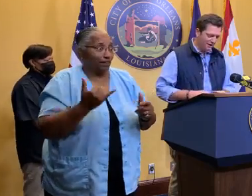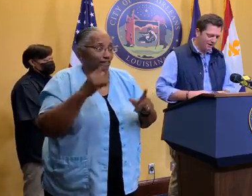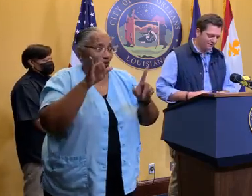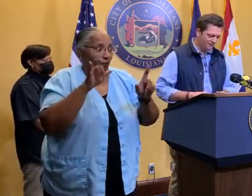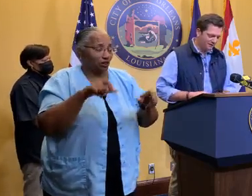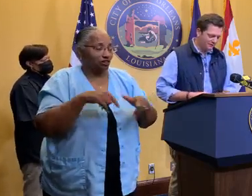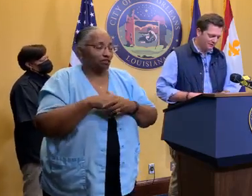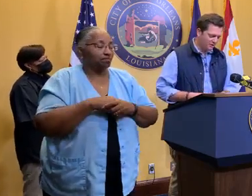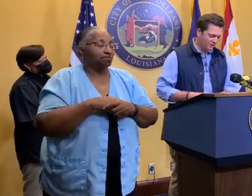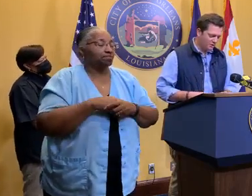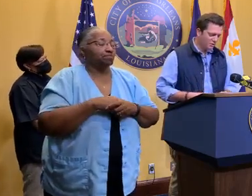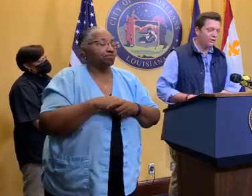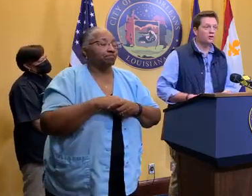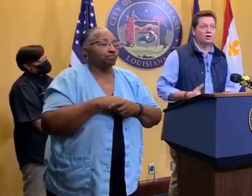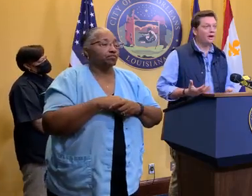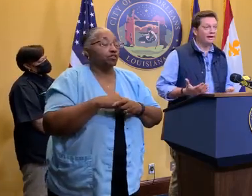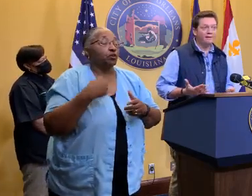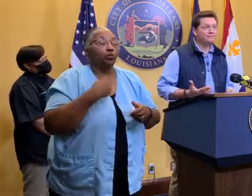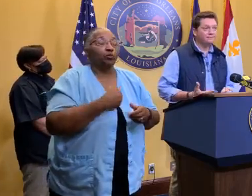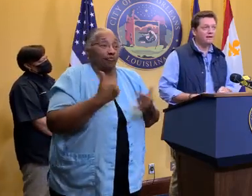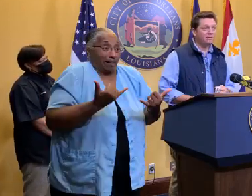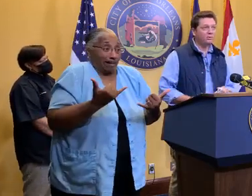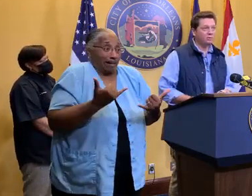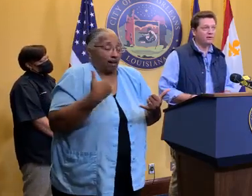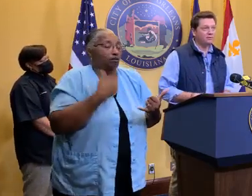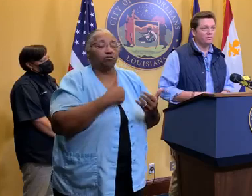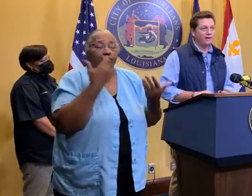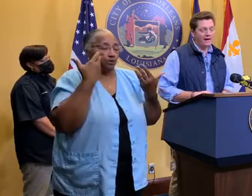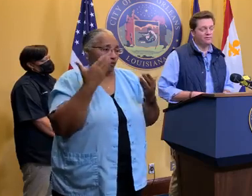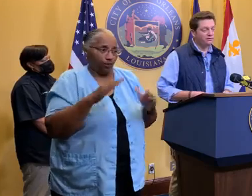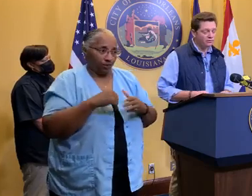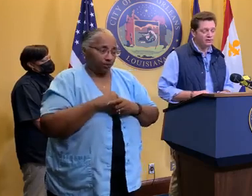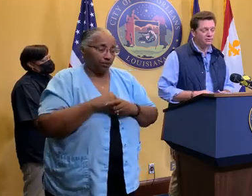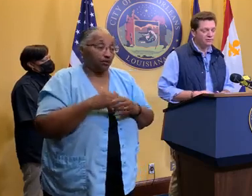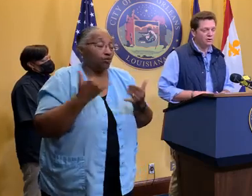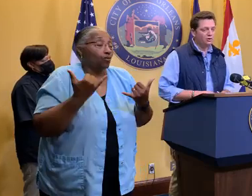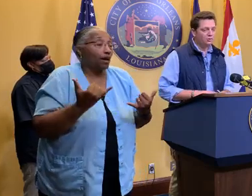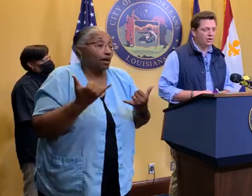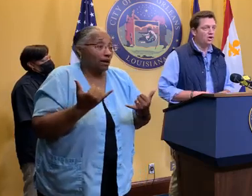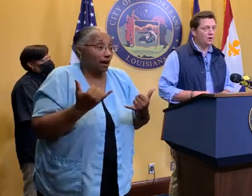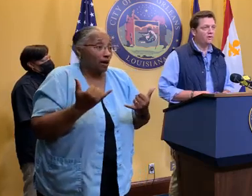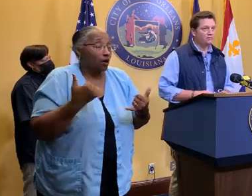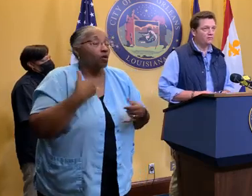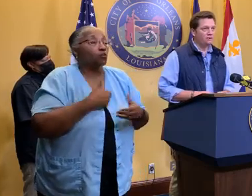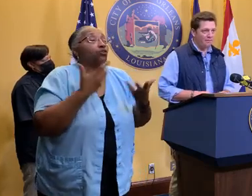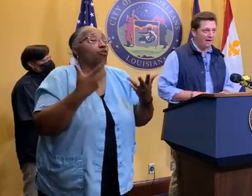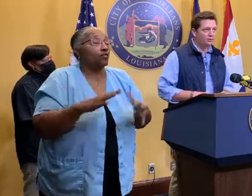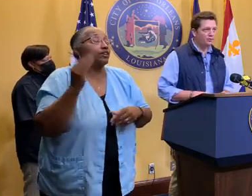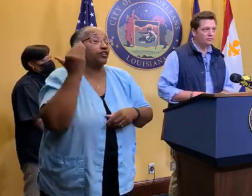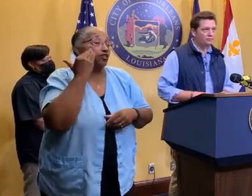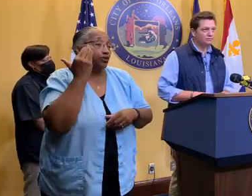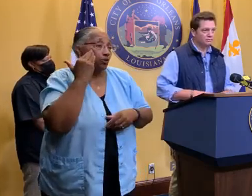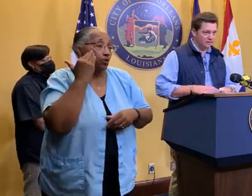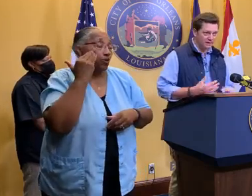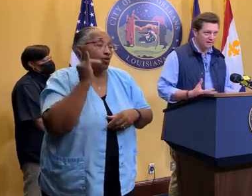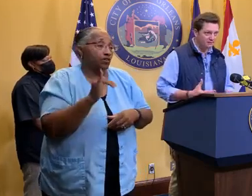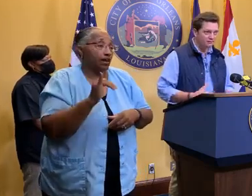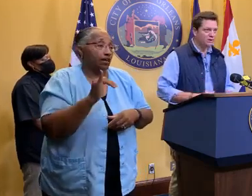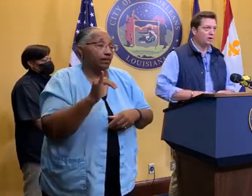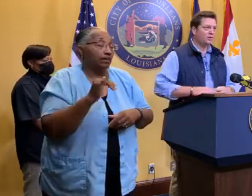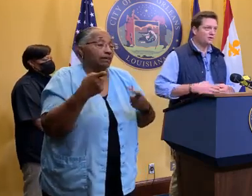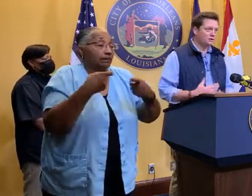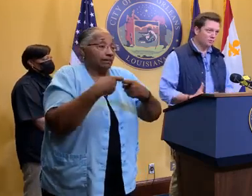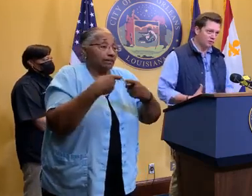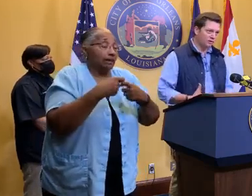The, we don't know right now. I mean, what we have is we know that power's limited.